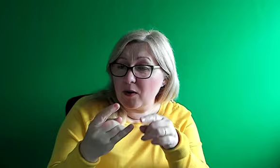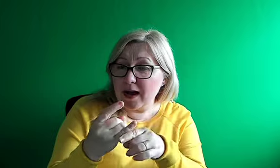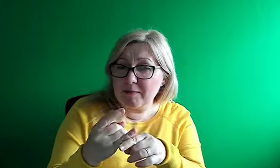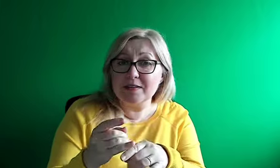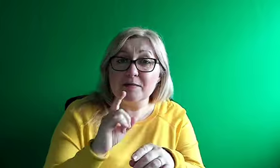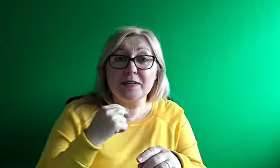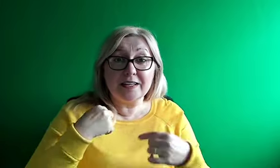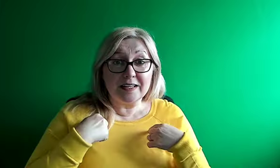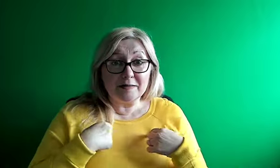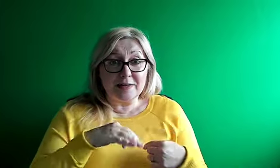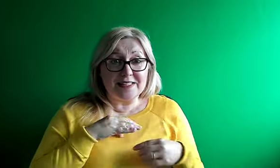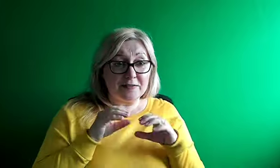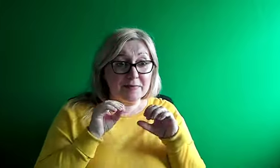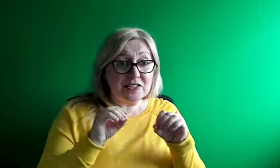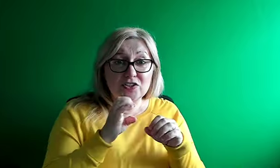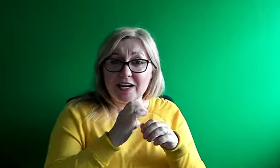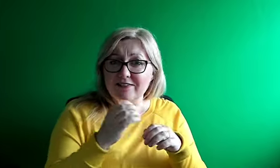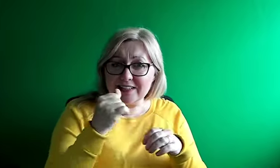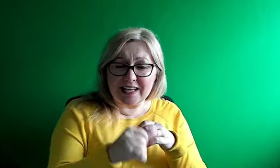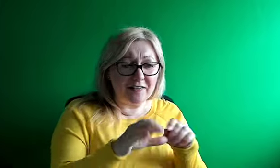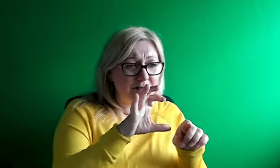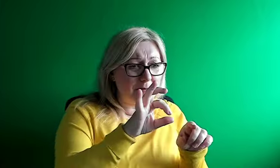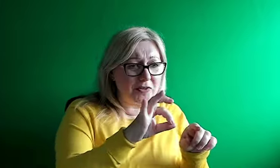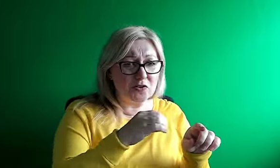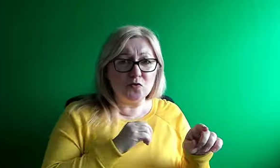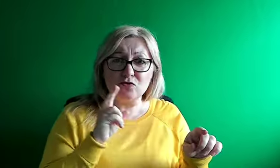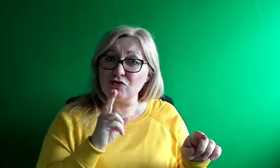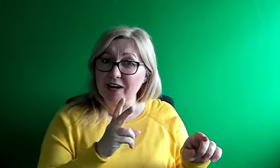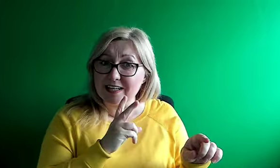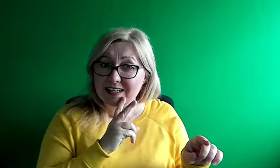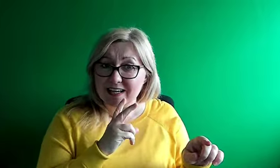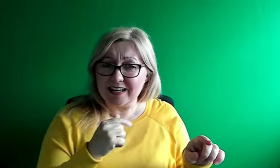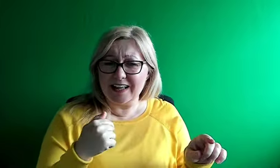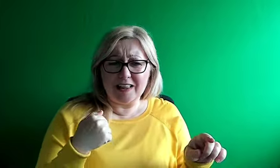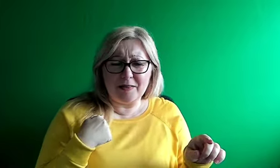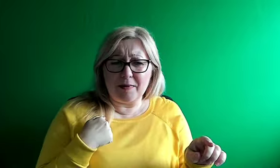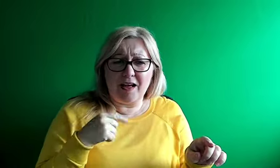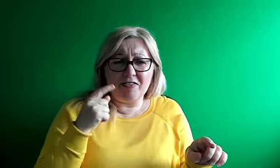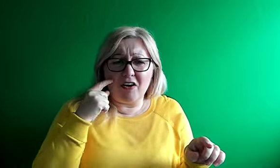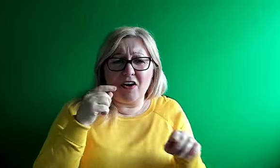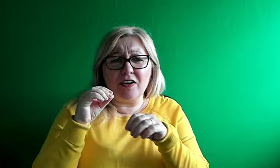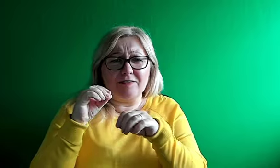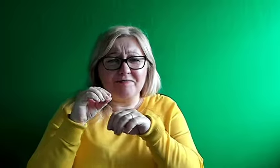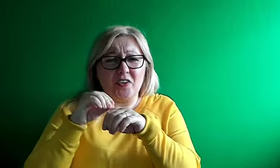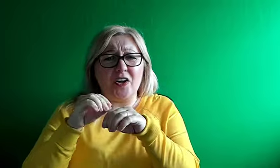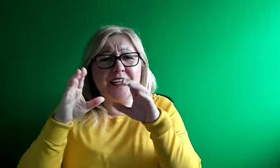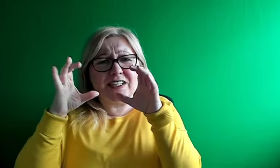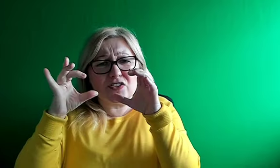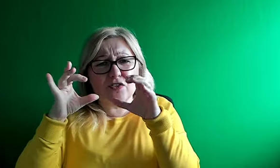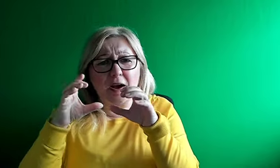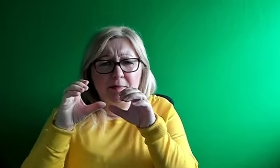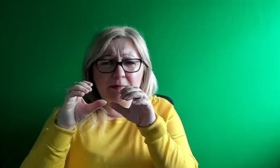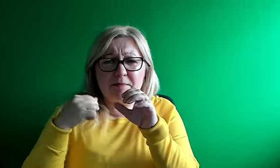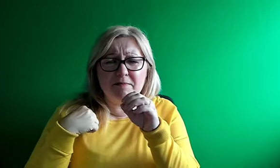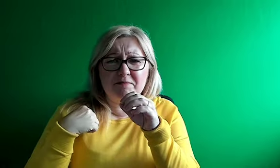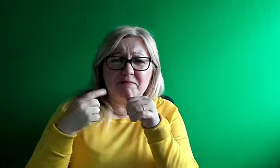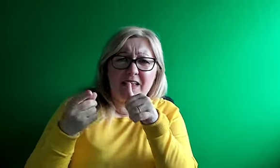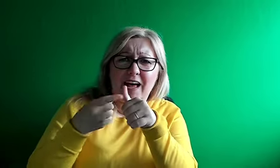post, and ask the day, they say, you know, I put up on a Zoom class, for everyone and anyone, you know, if you're inspired by this story, and